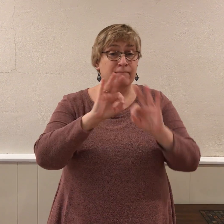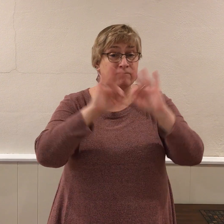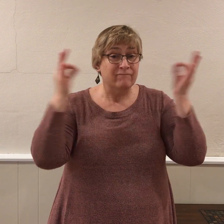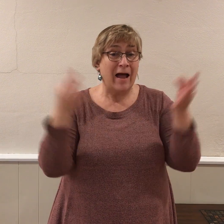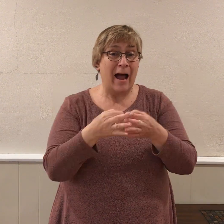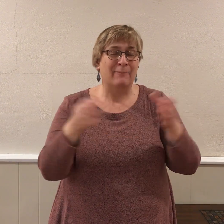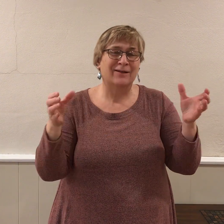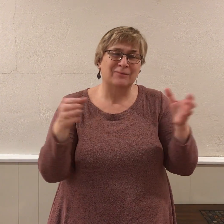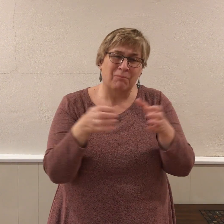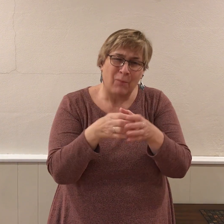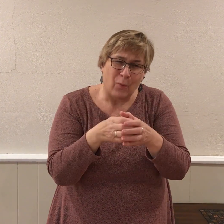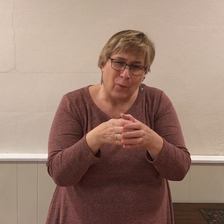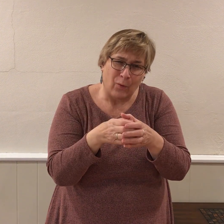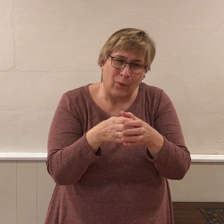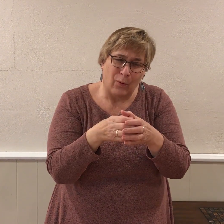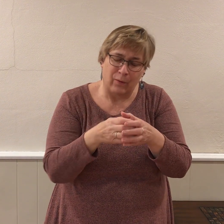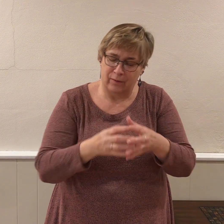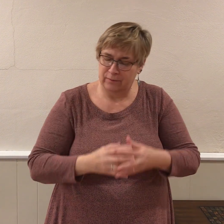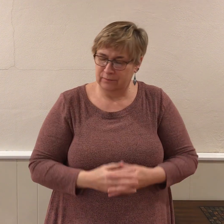Our family is very small.